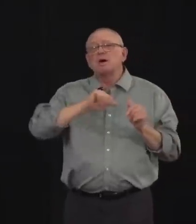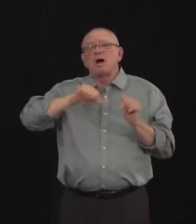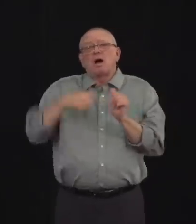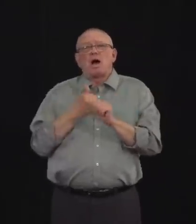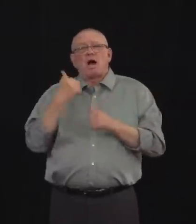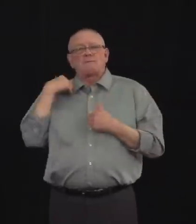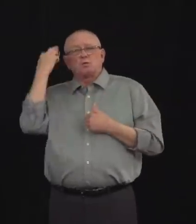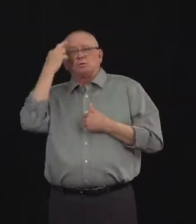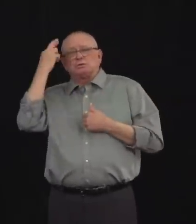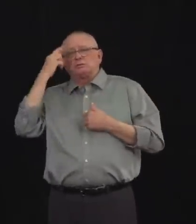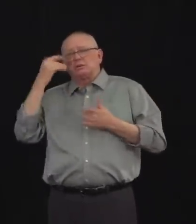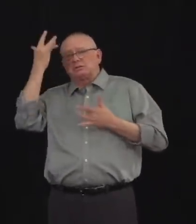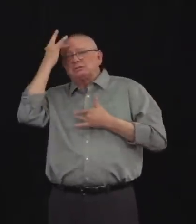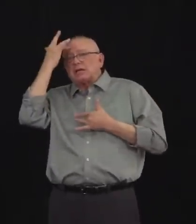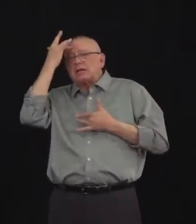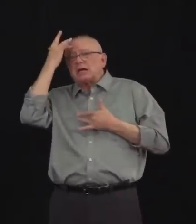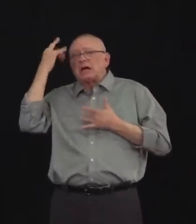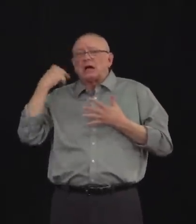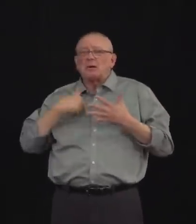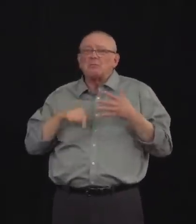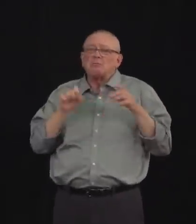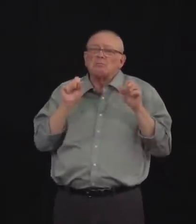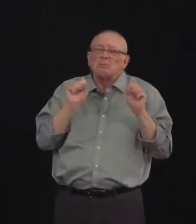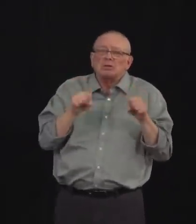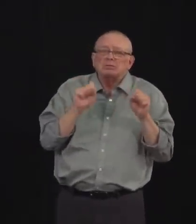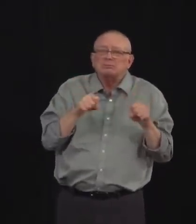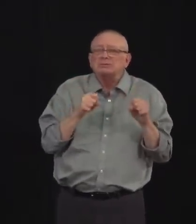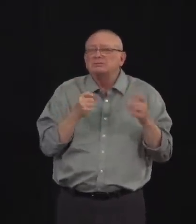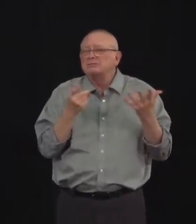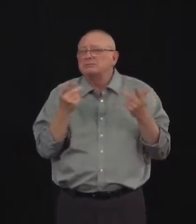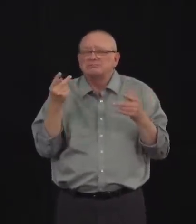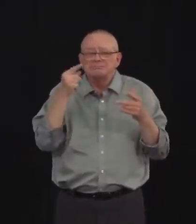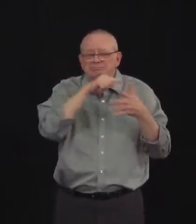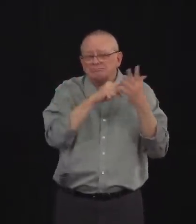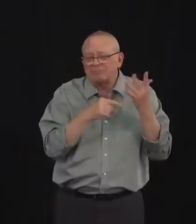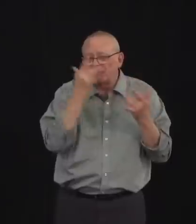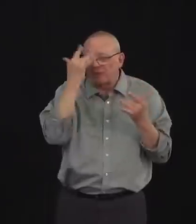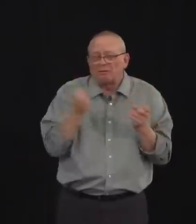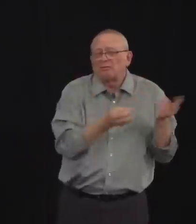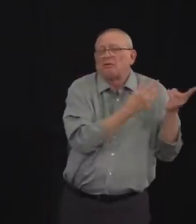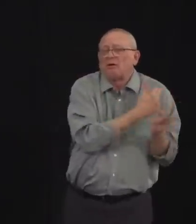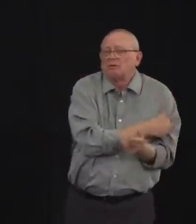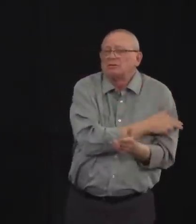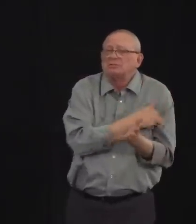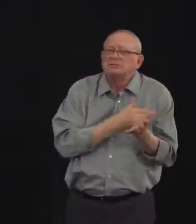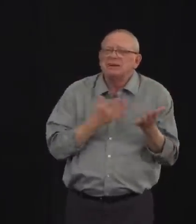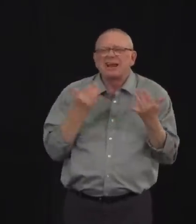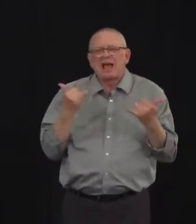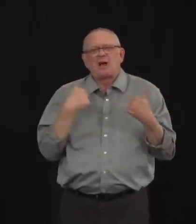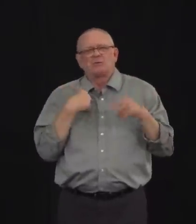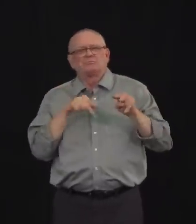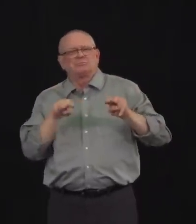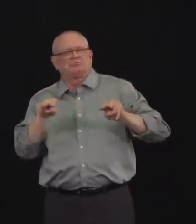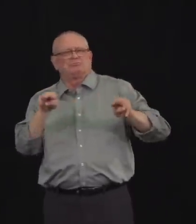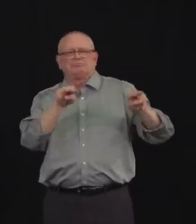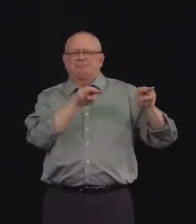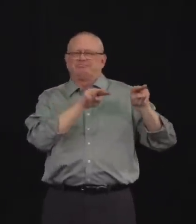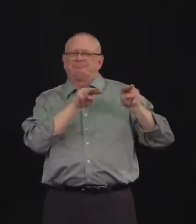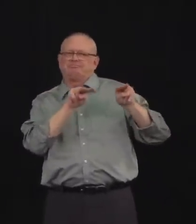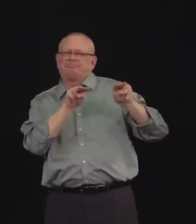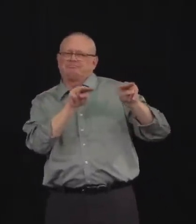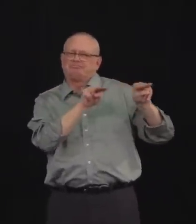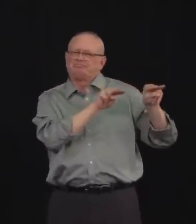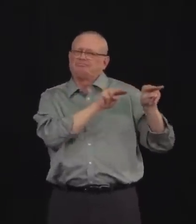having more severe illness and needing hospital care. It's something that we're watching very closely. But at this point, we haven't seen